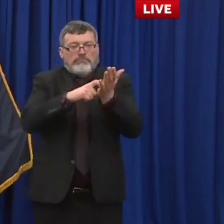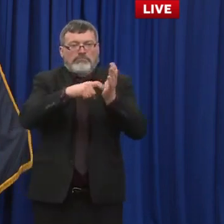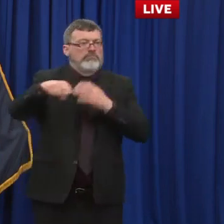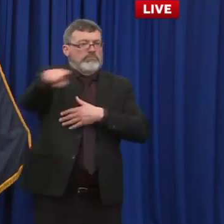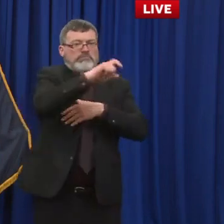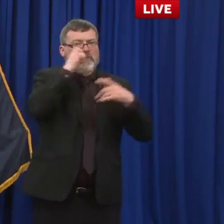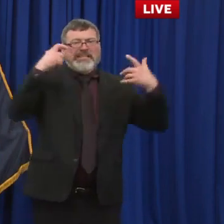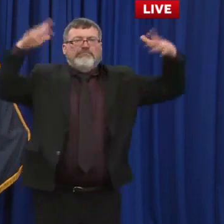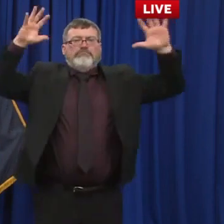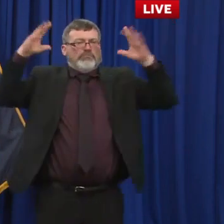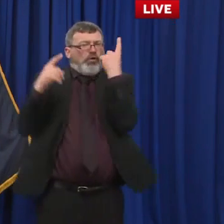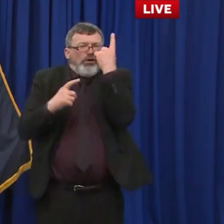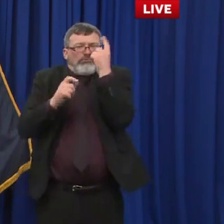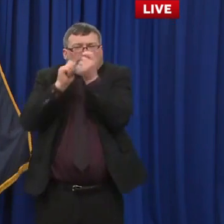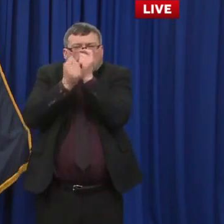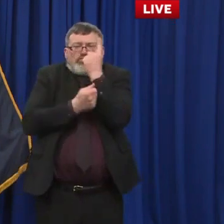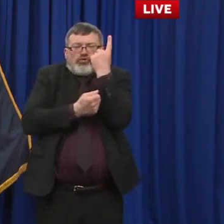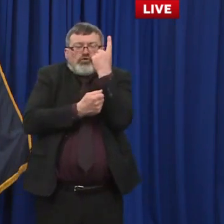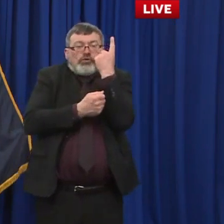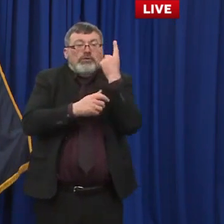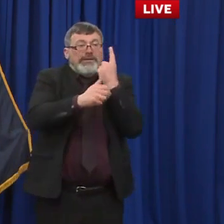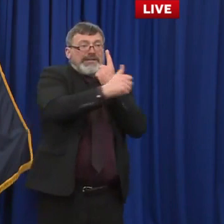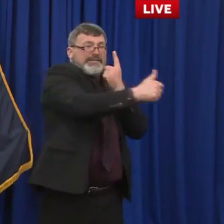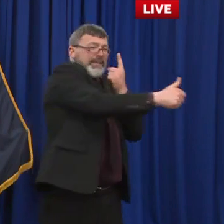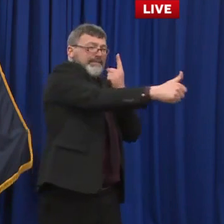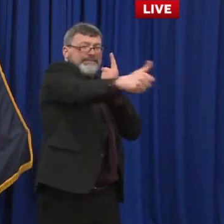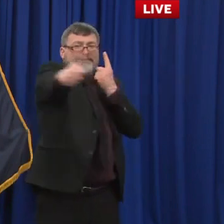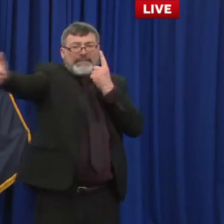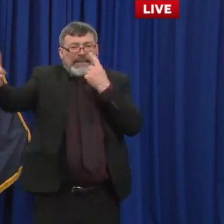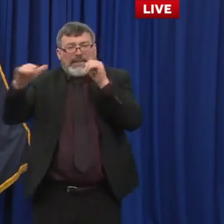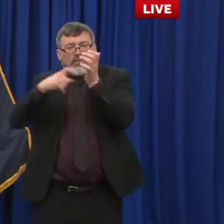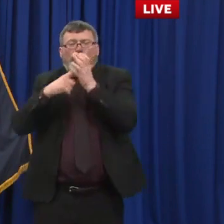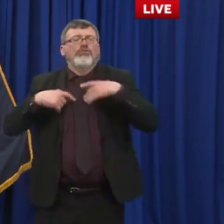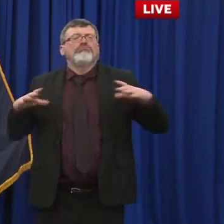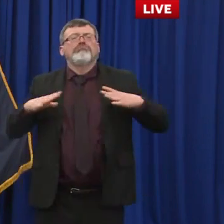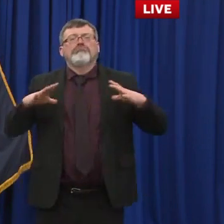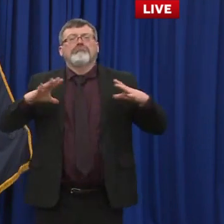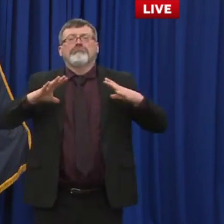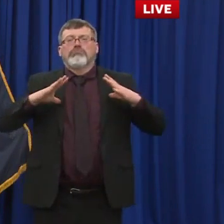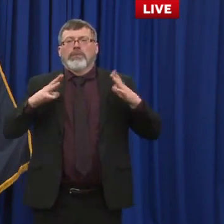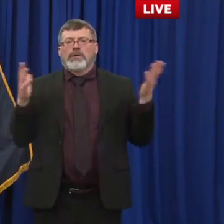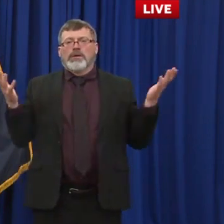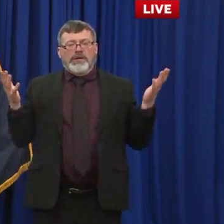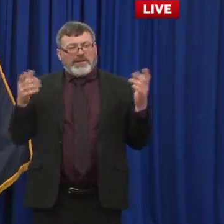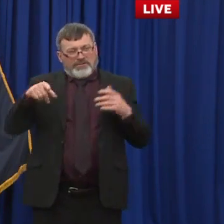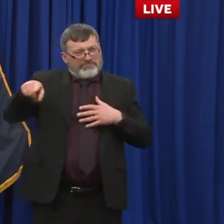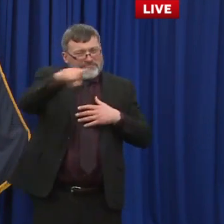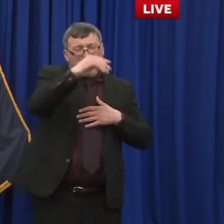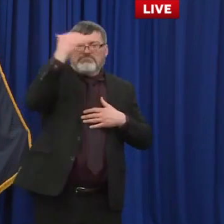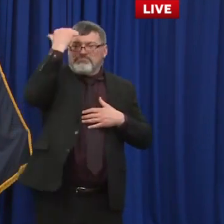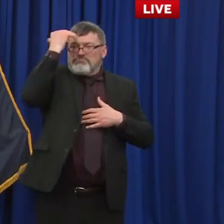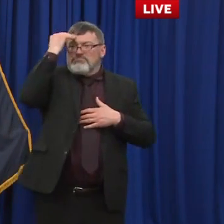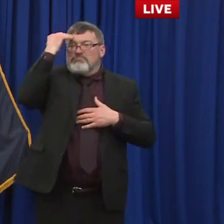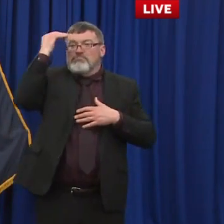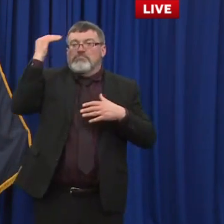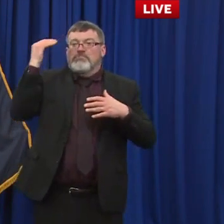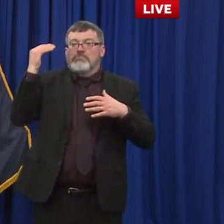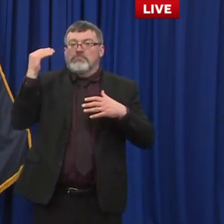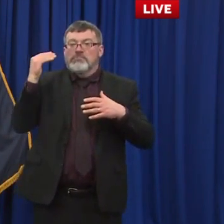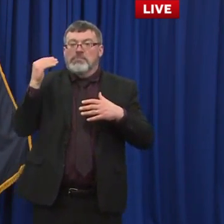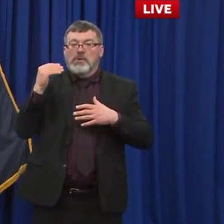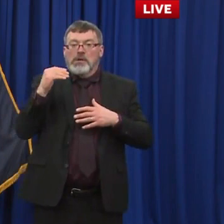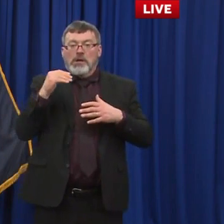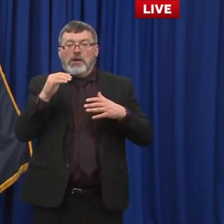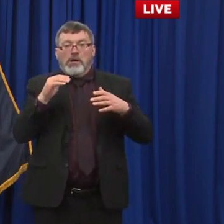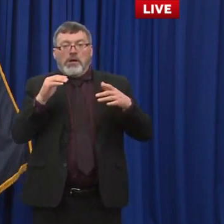understanding that well maybe someone i'm nearby didn't get vaccinated but as more and more vaccine comes out it's just going to be and